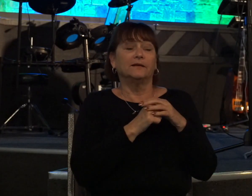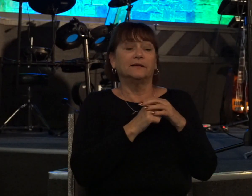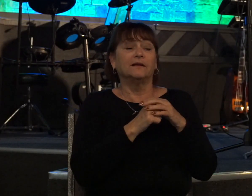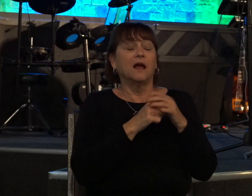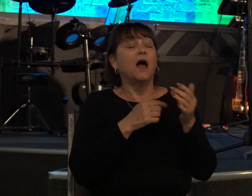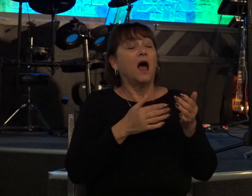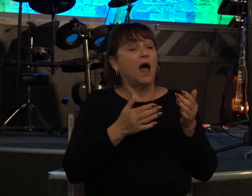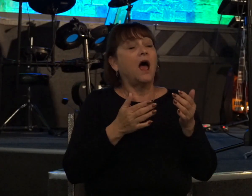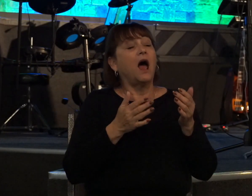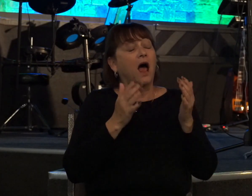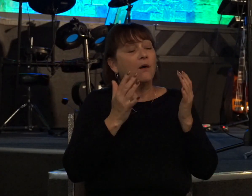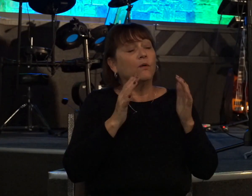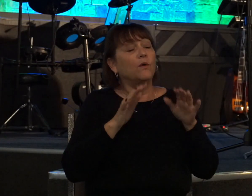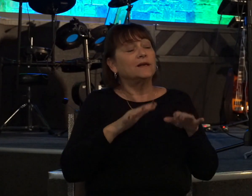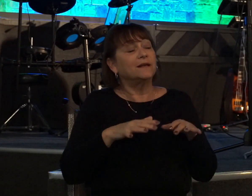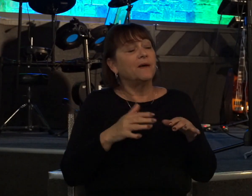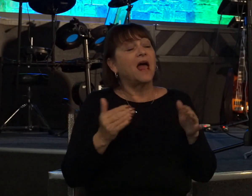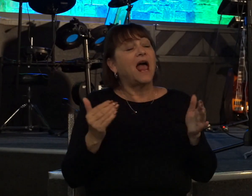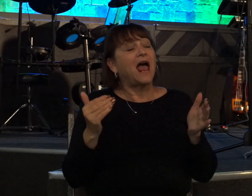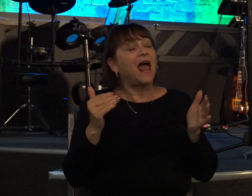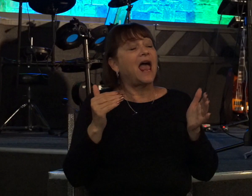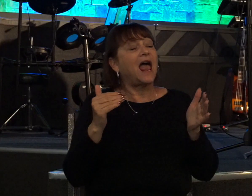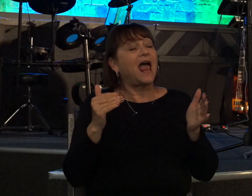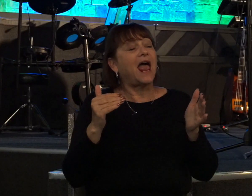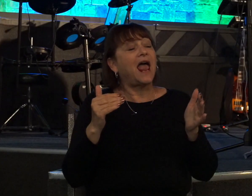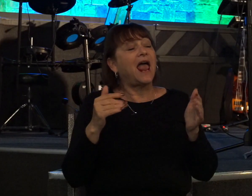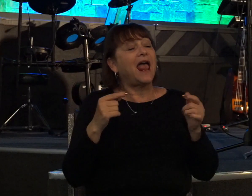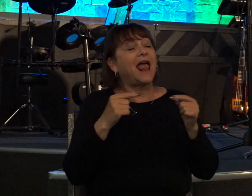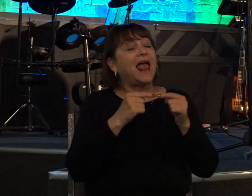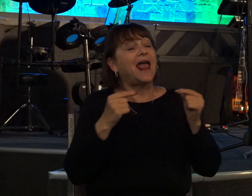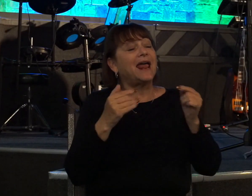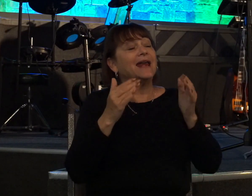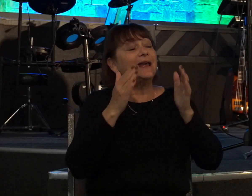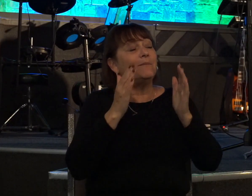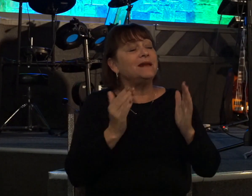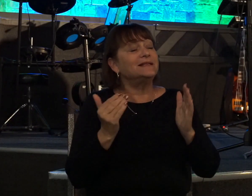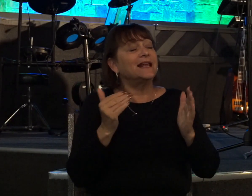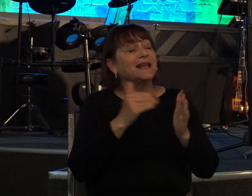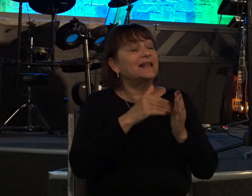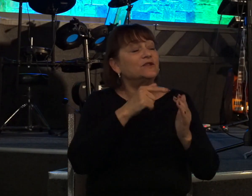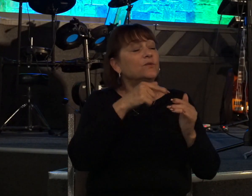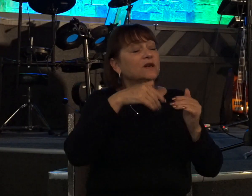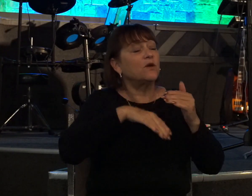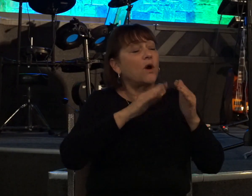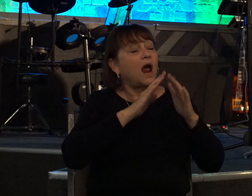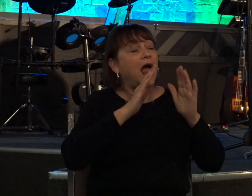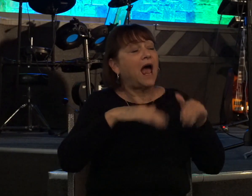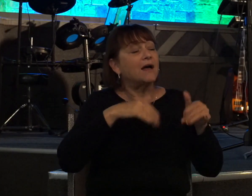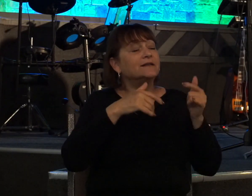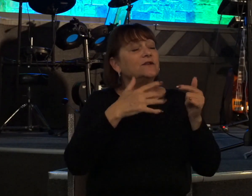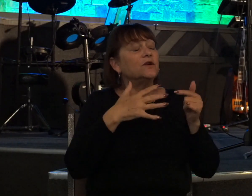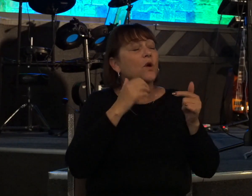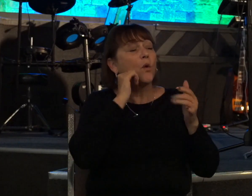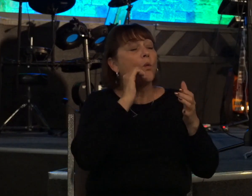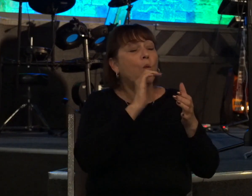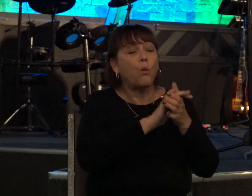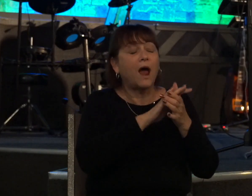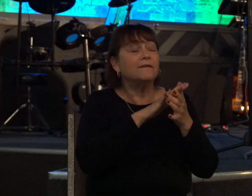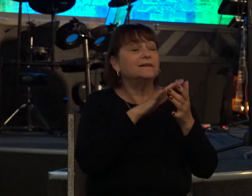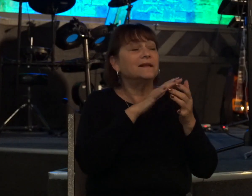raise up adversity against you from your own house and i will take your wives before your eyes and give them